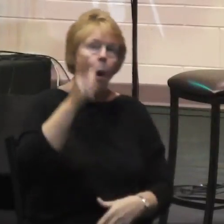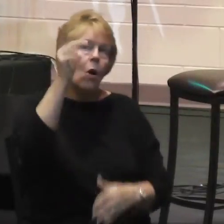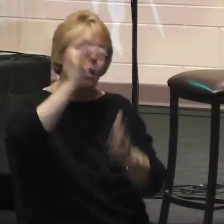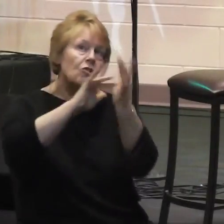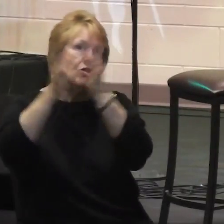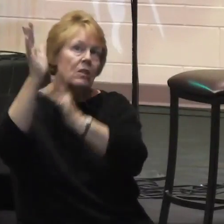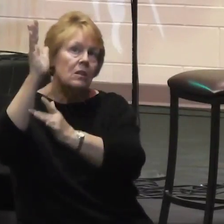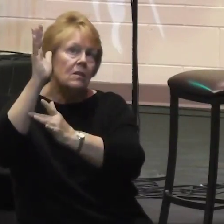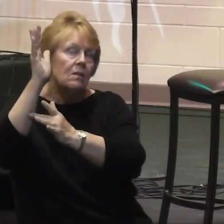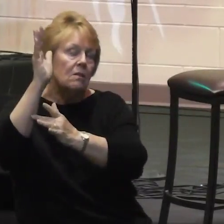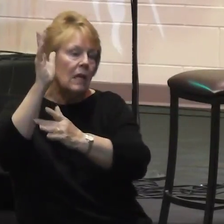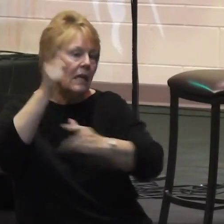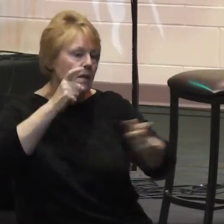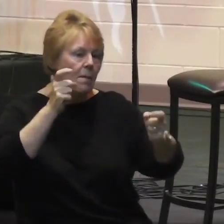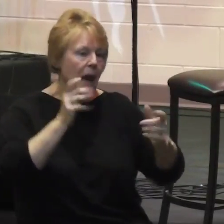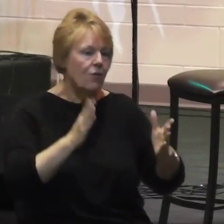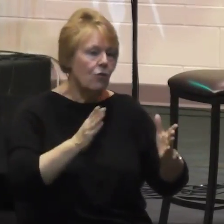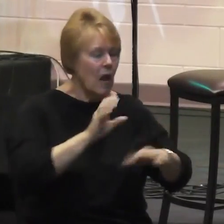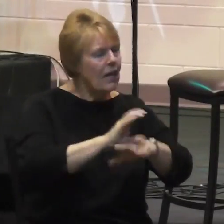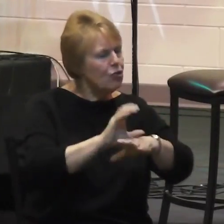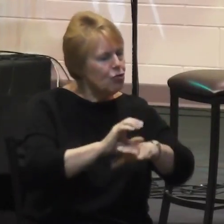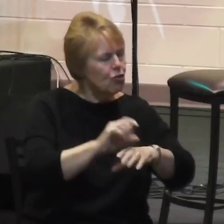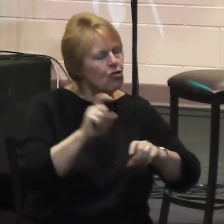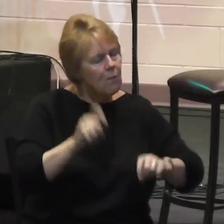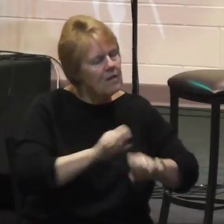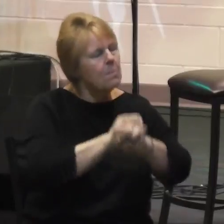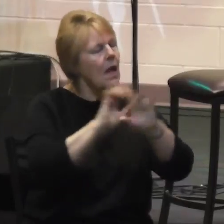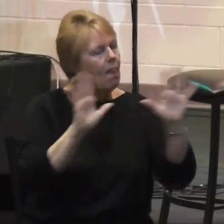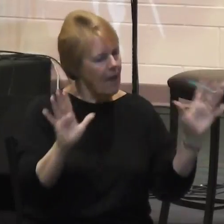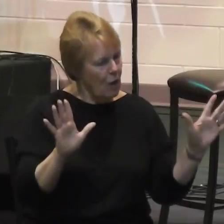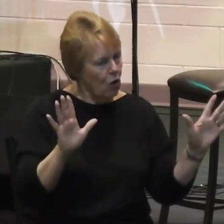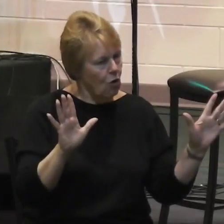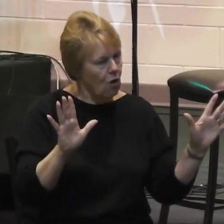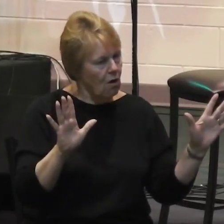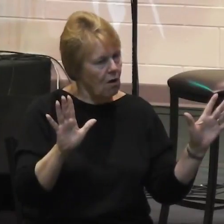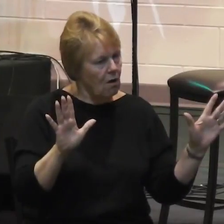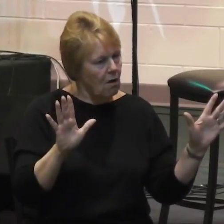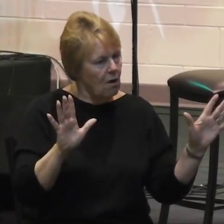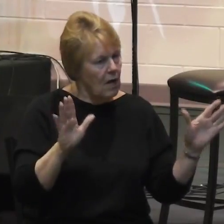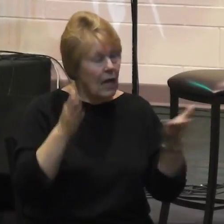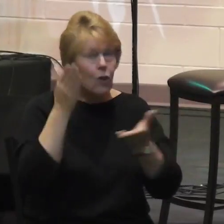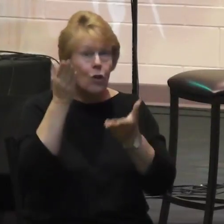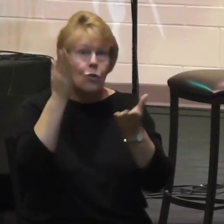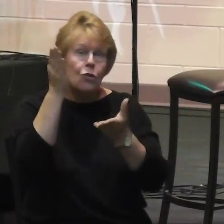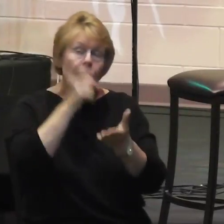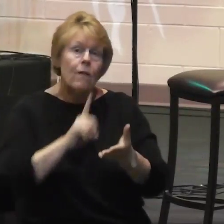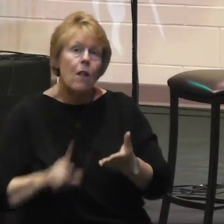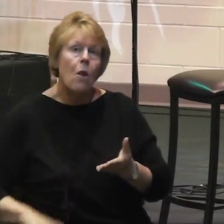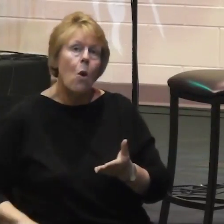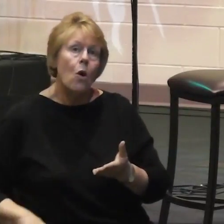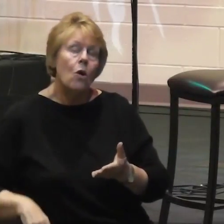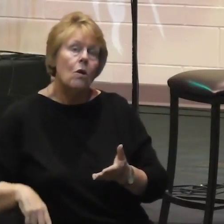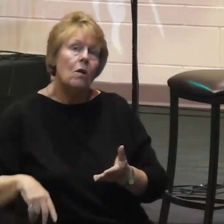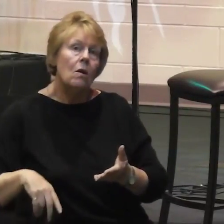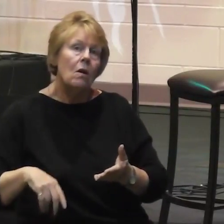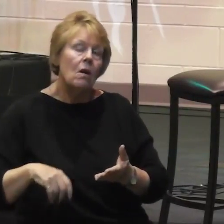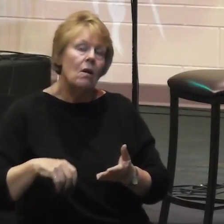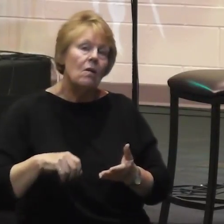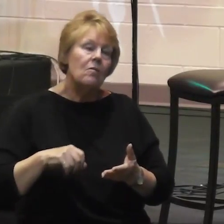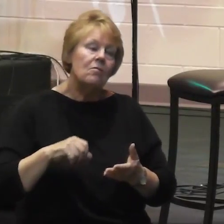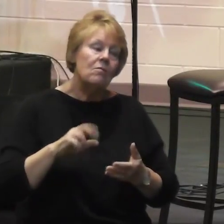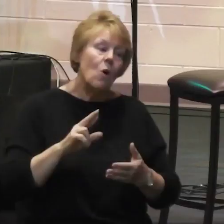who their master is. You either have God as the master or you have the opposite as true.